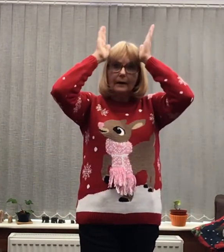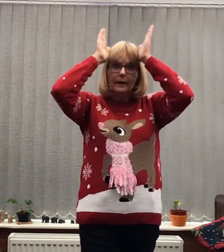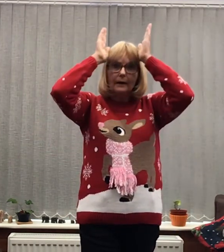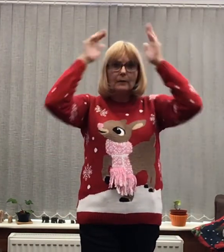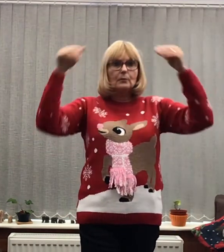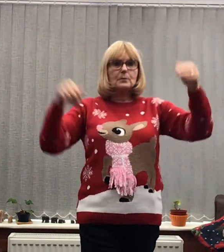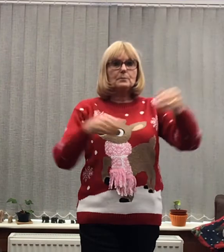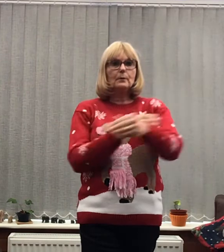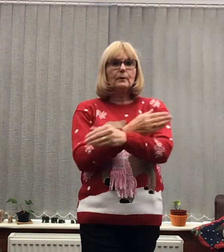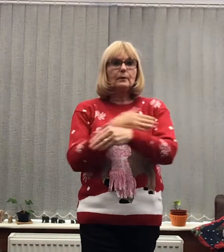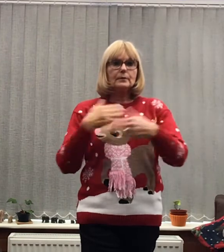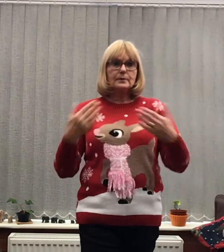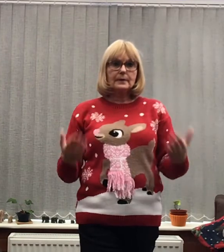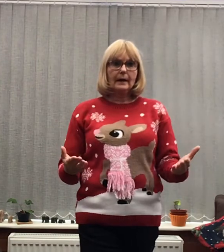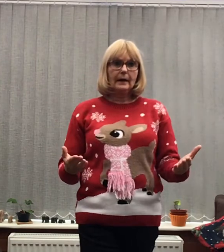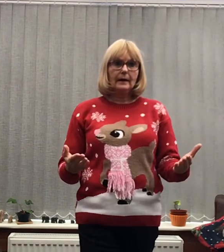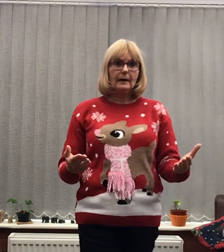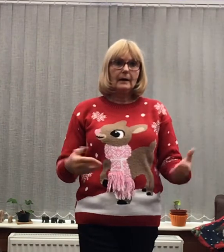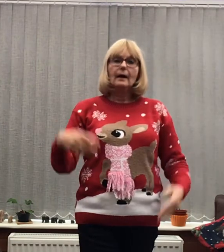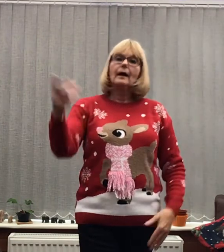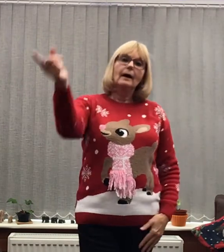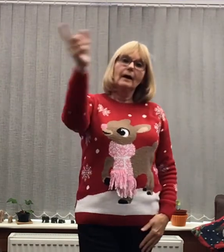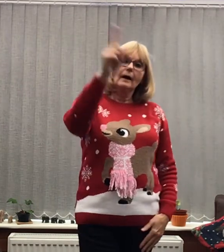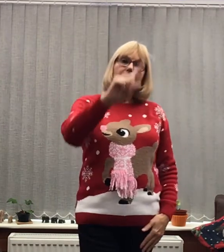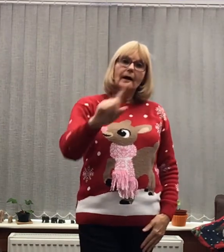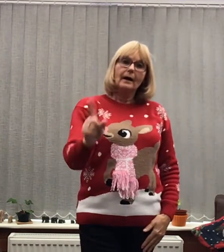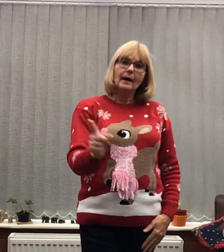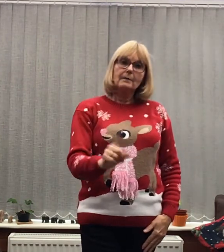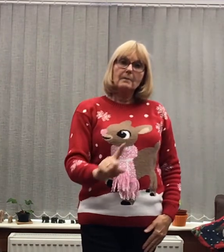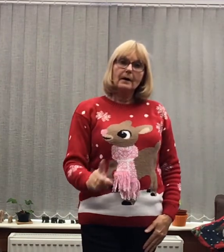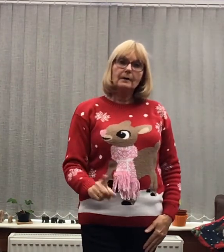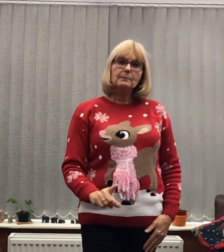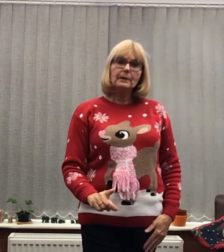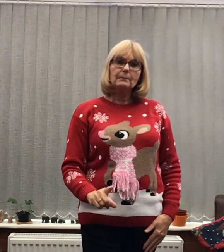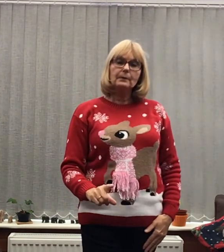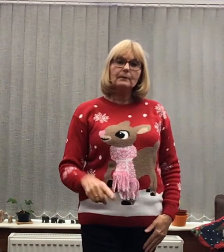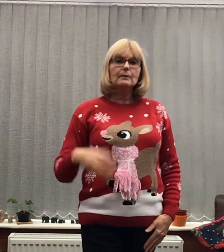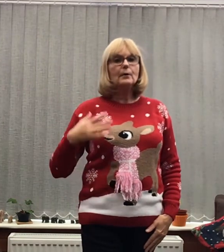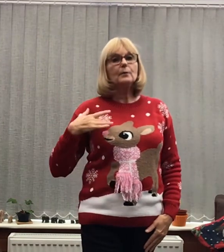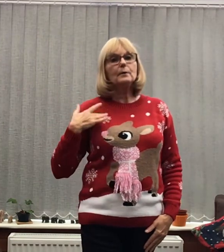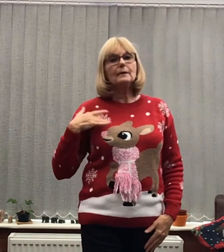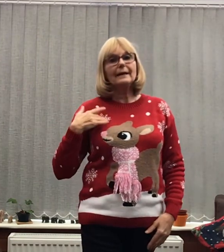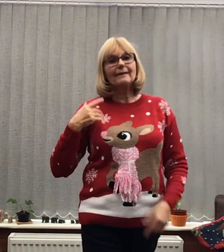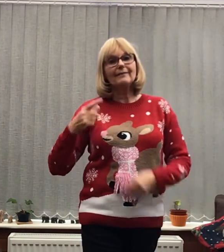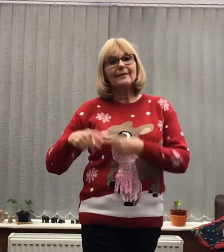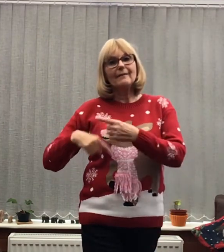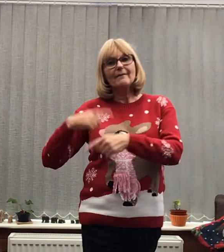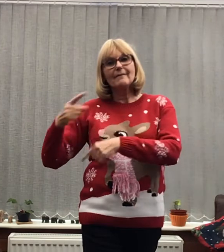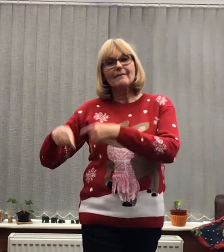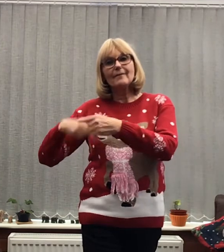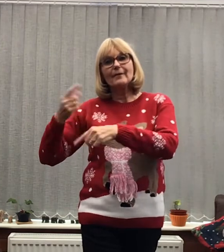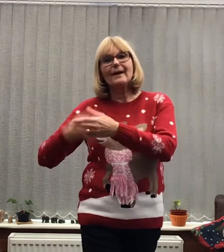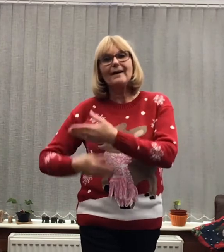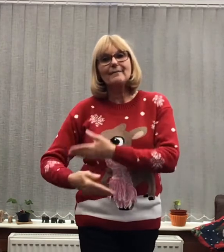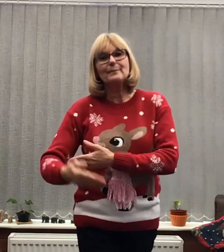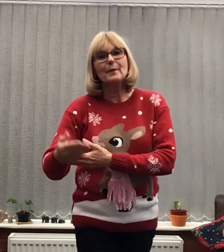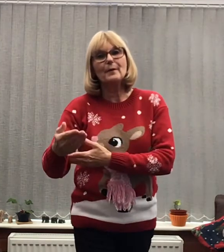king Was born Today And man People Will live Forevermore